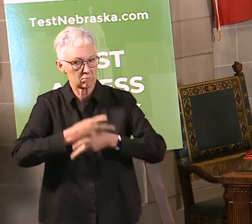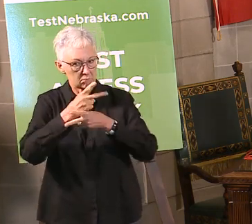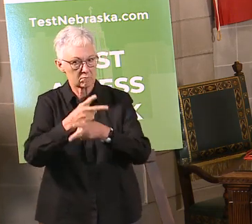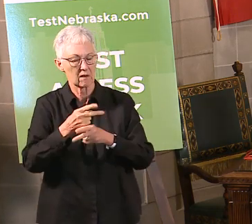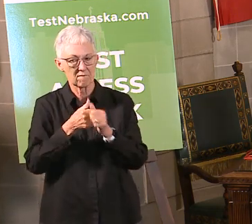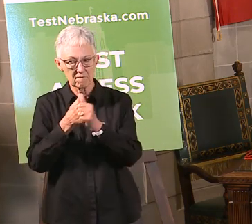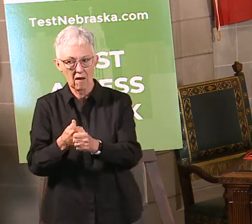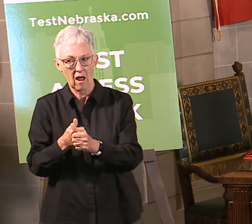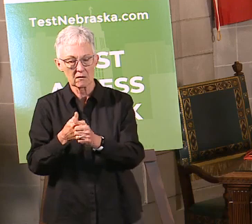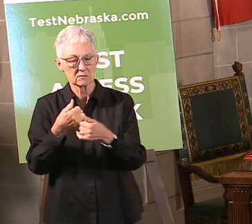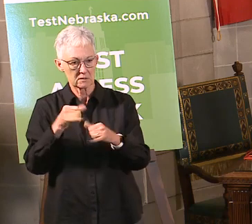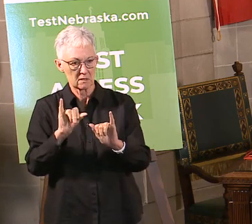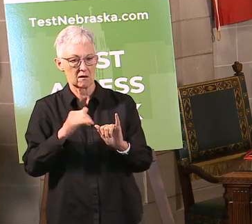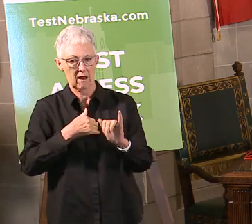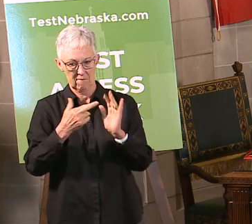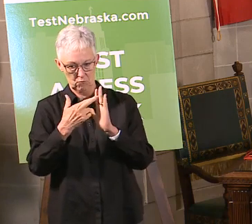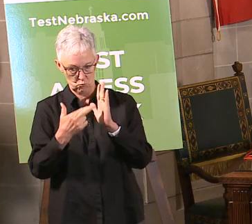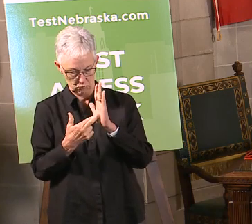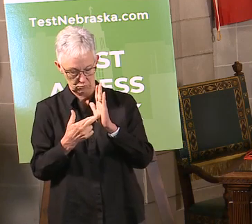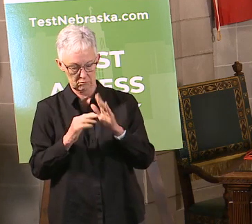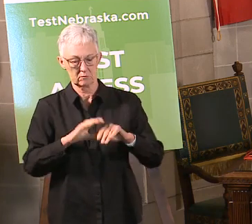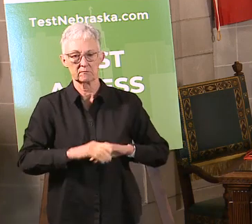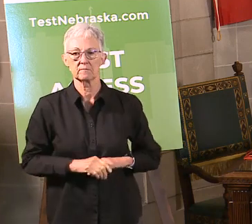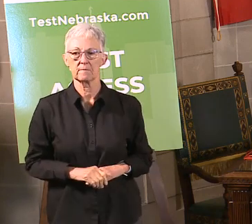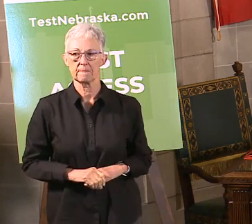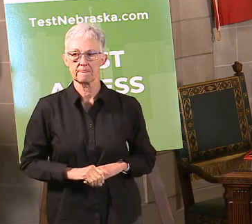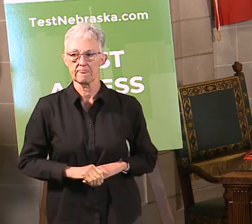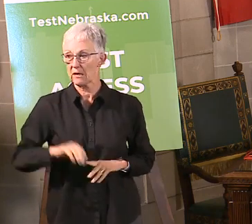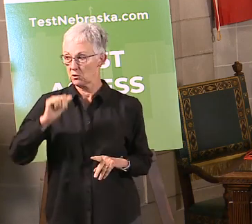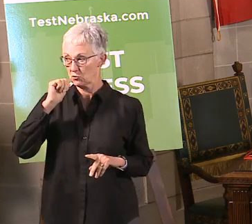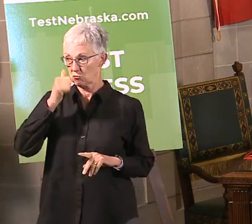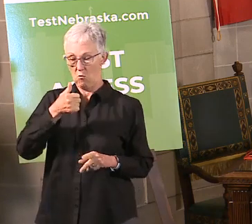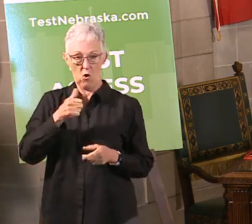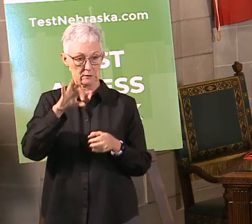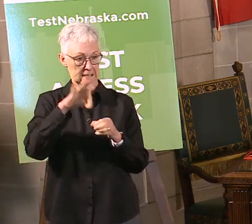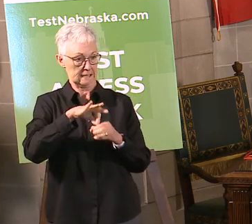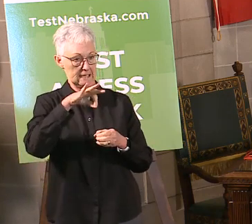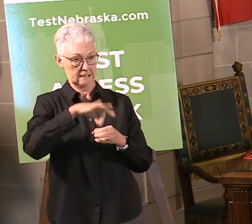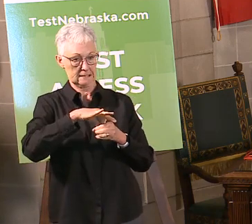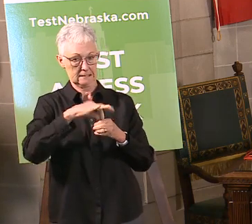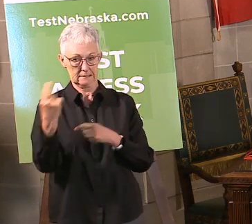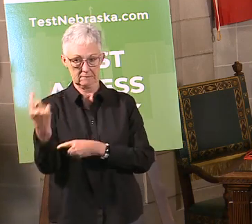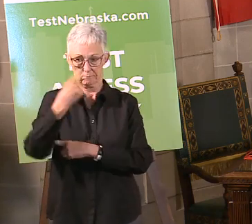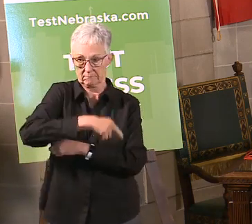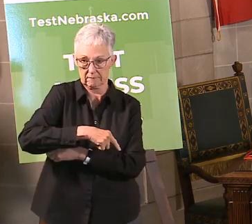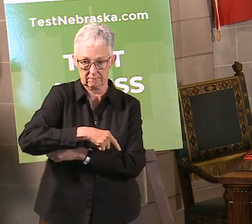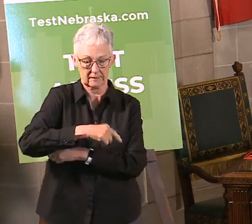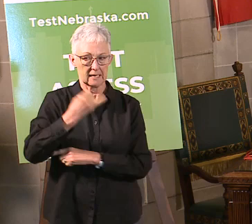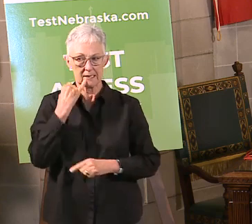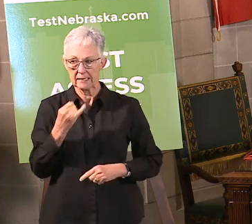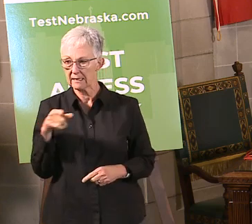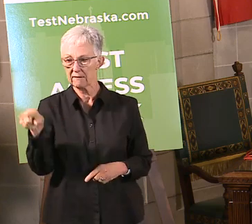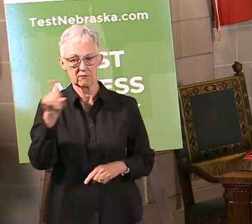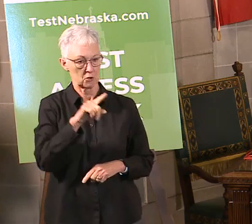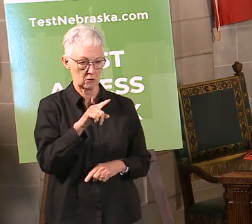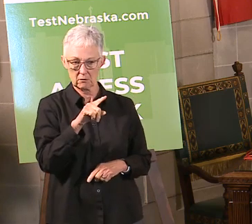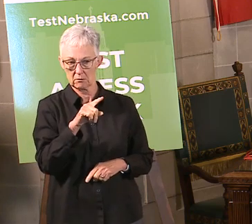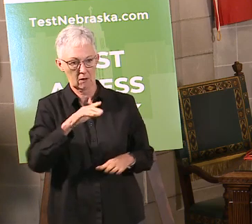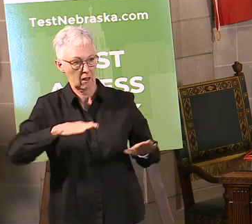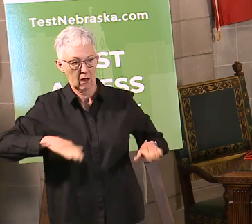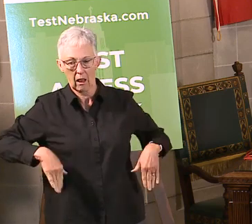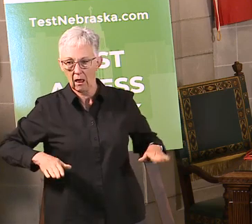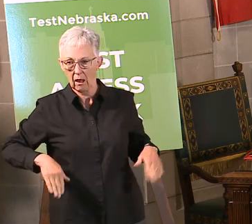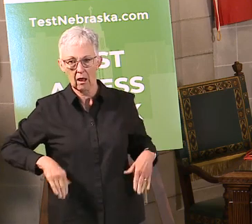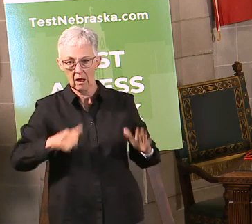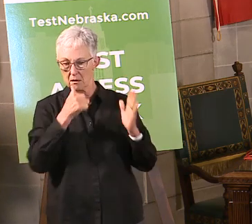Okay, tomorrow is Election Day. So if you haven't already mailed in your ballot or dropped it off your county and you're